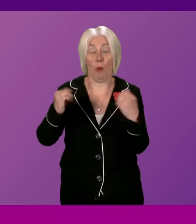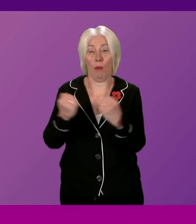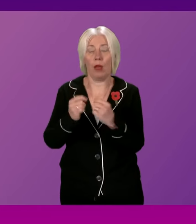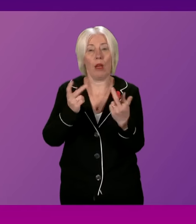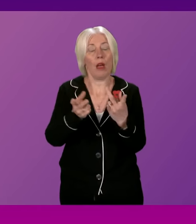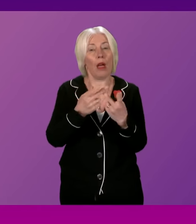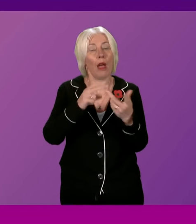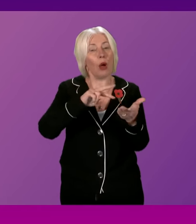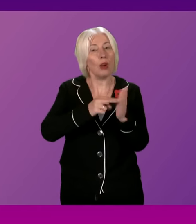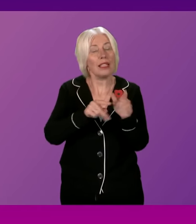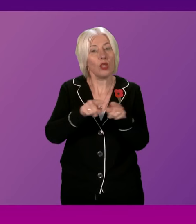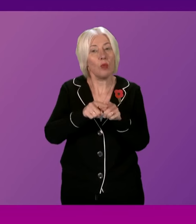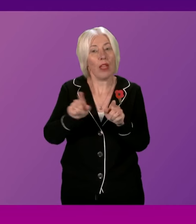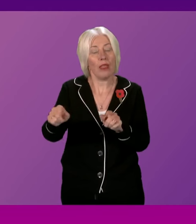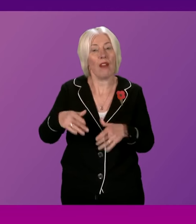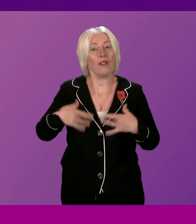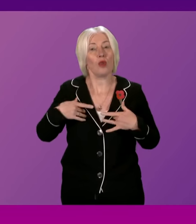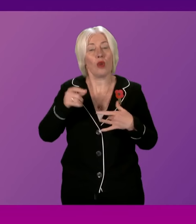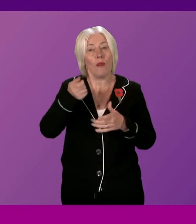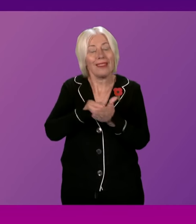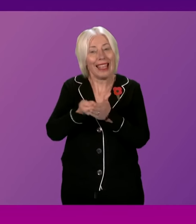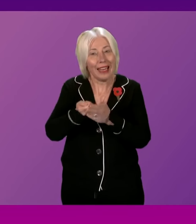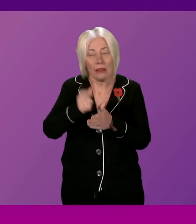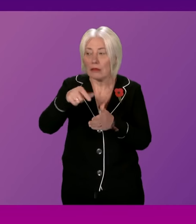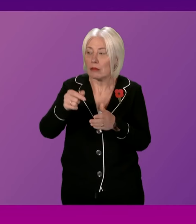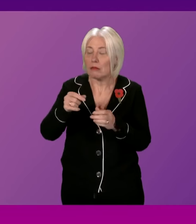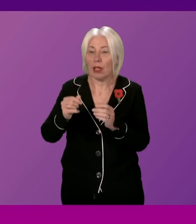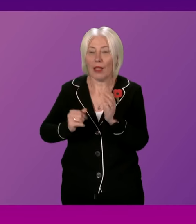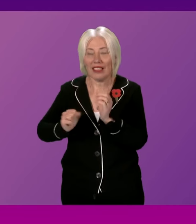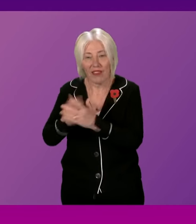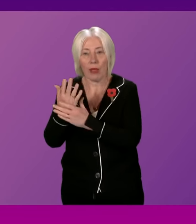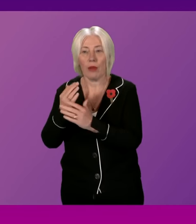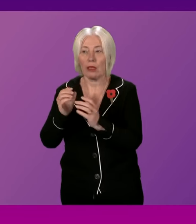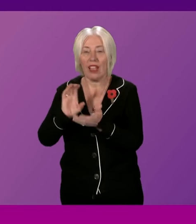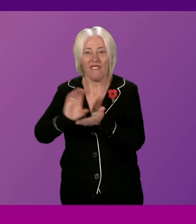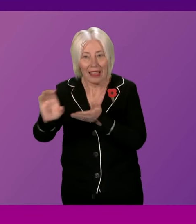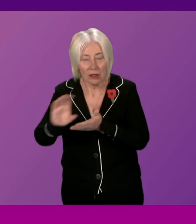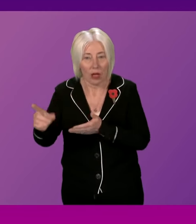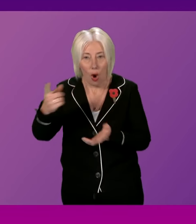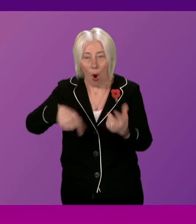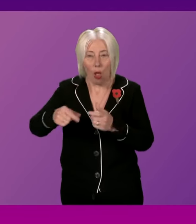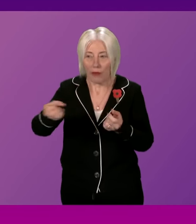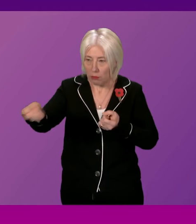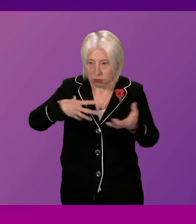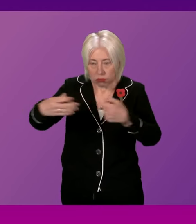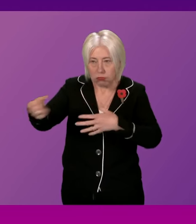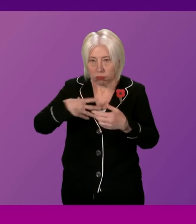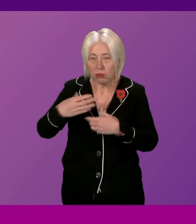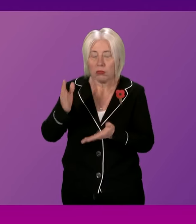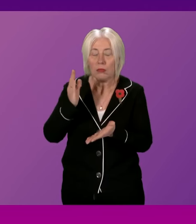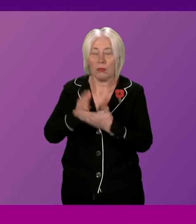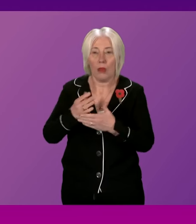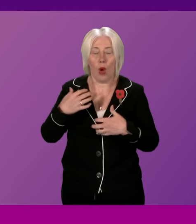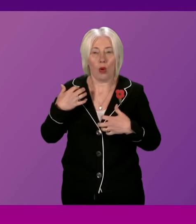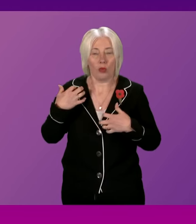organisations representing the views of tenants, investors and developers are represented. I'm keen this approach continues as we move